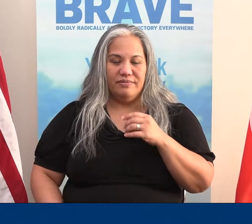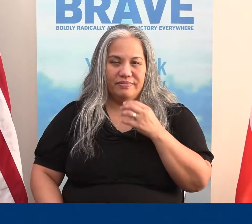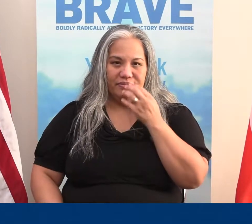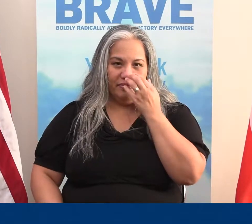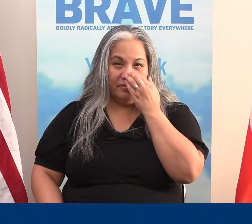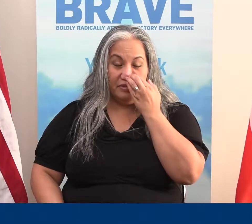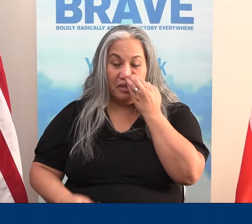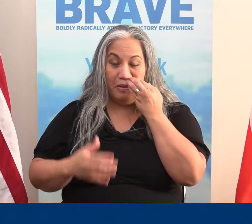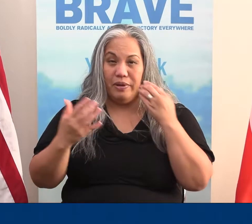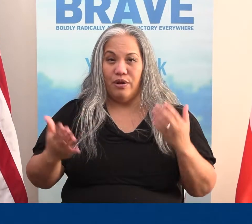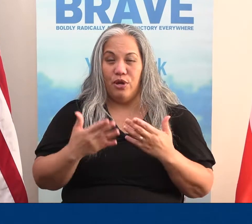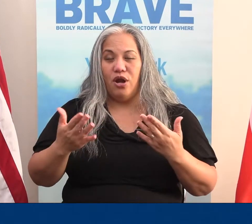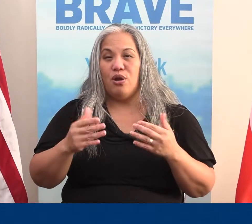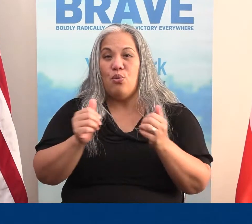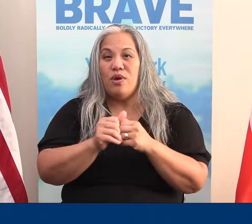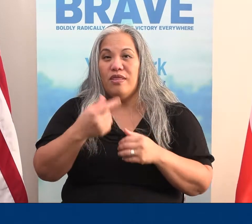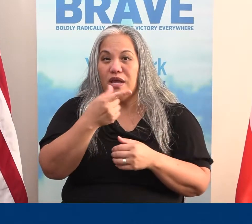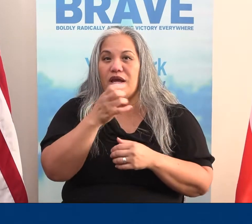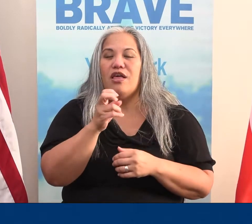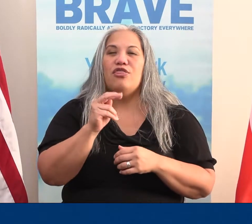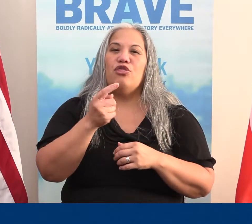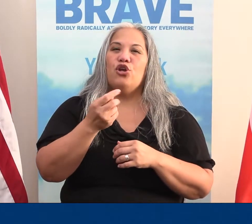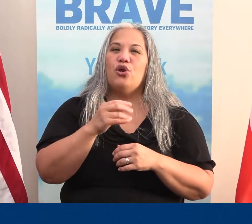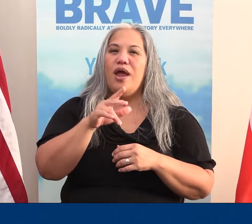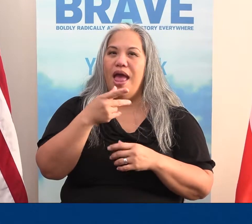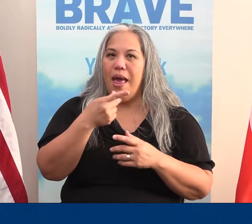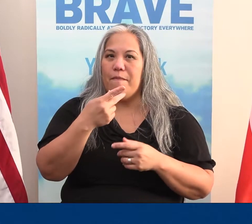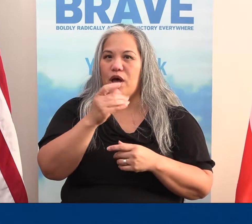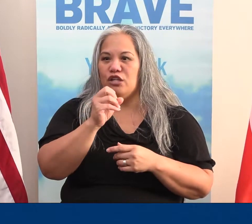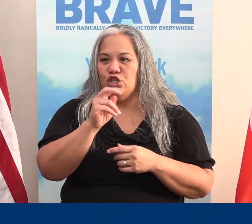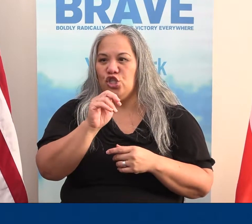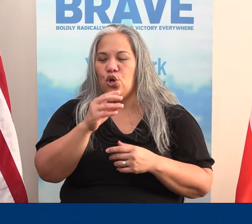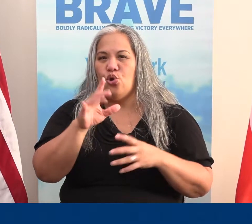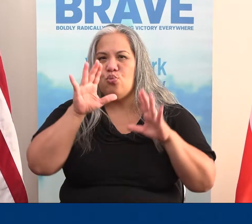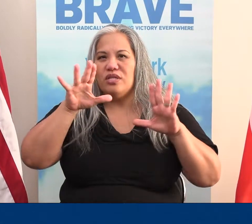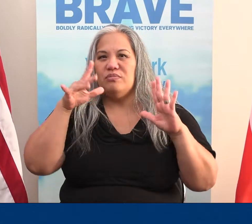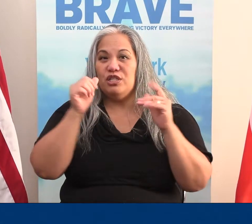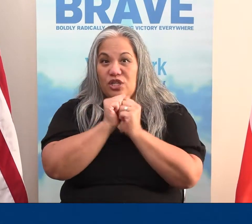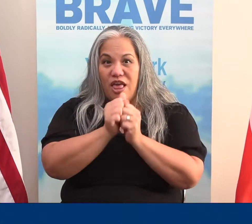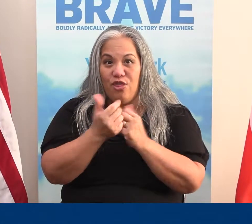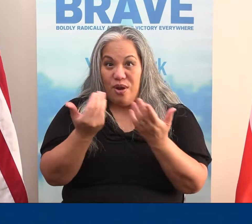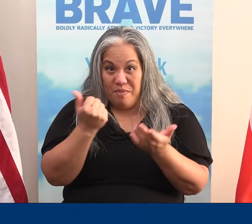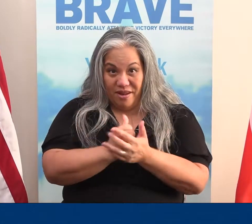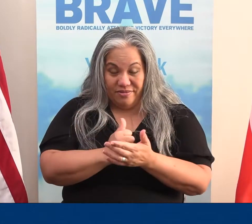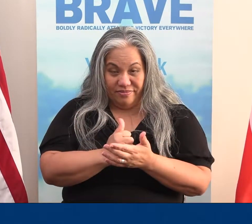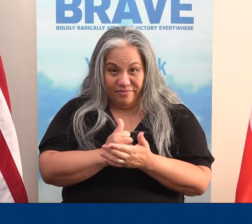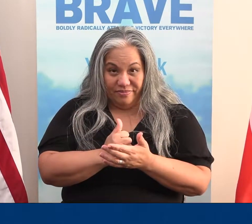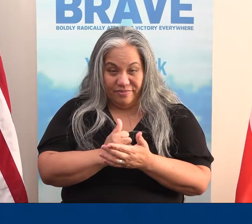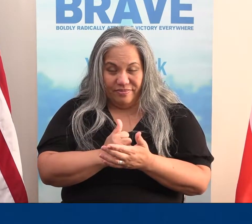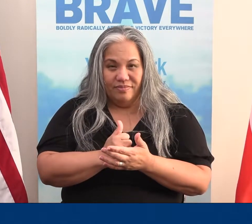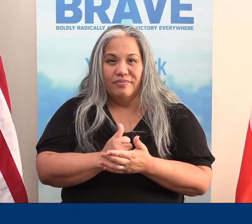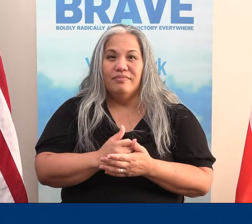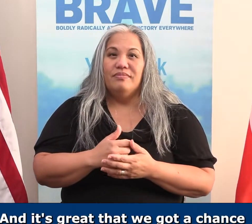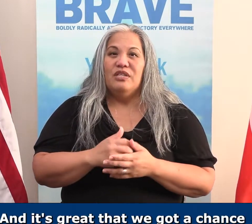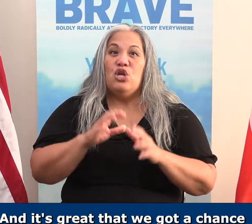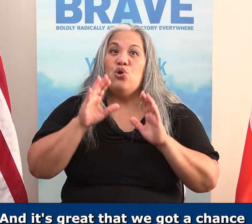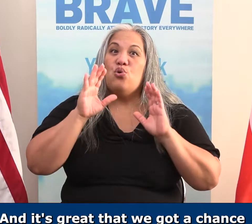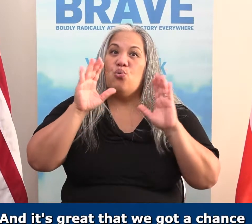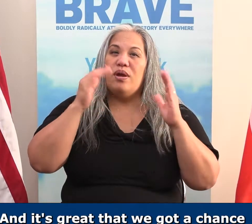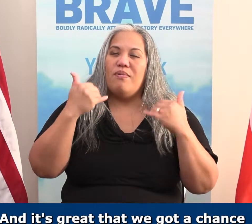Come on. Well, here we are with Gunther and Poncho. It's great to be back together. Amen? Amen. And it's great that